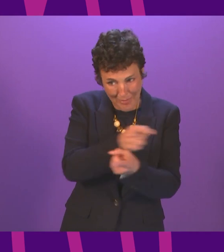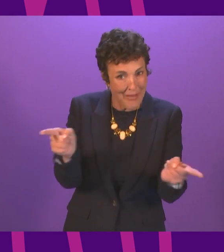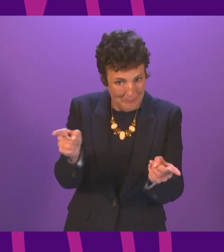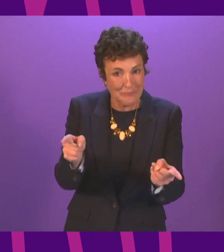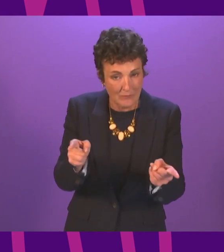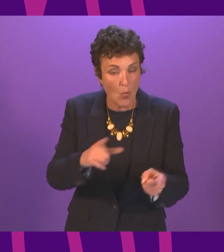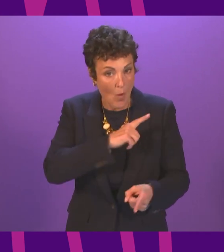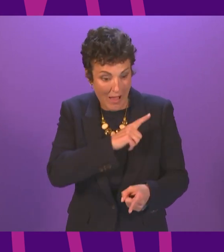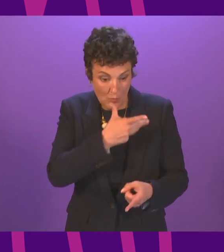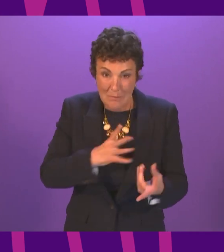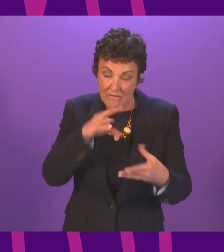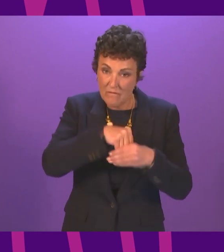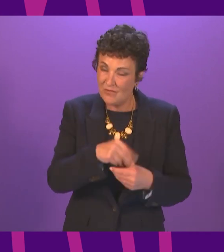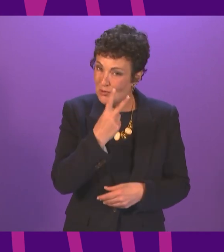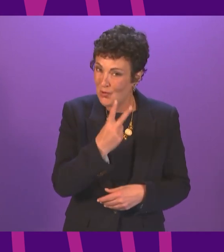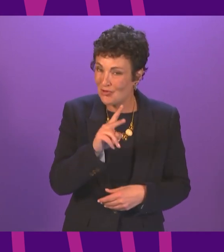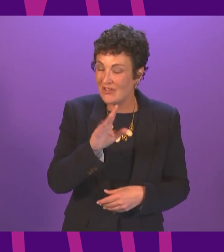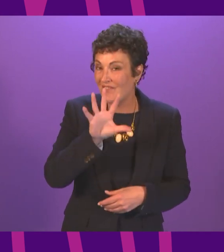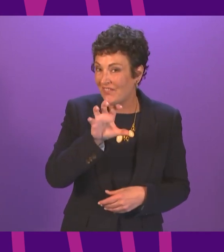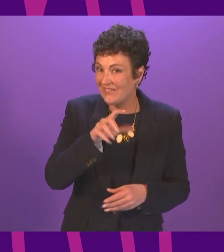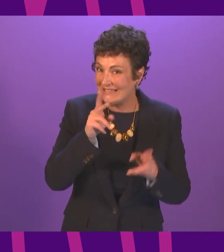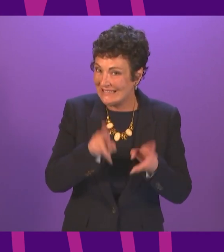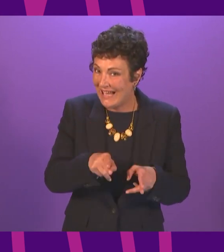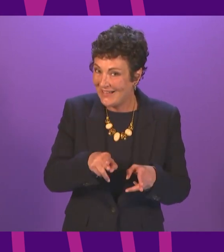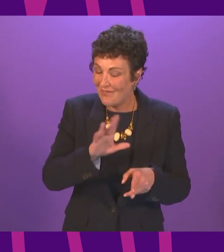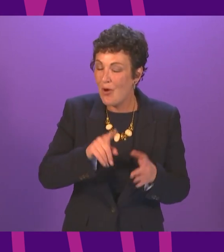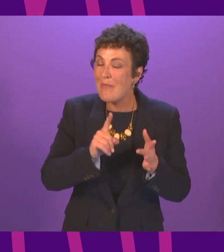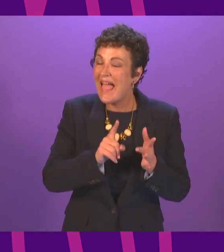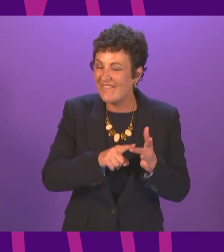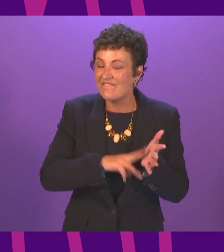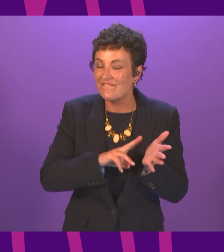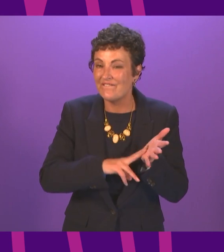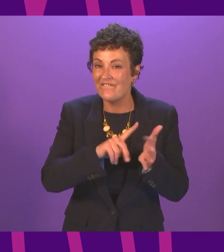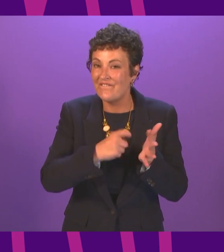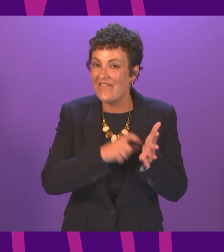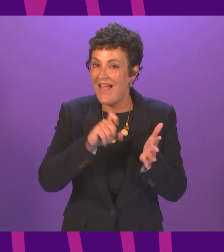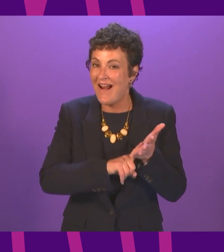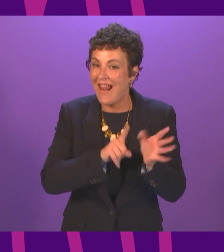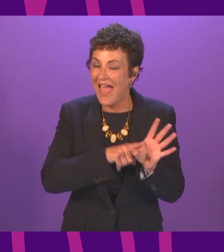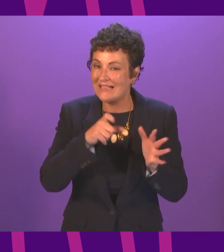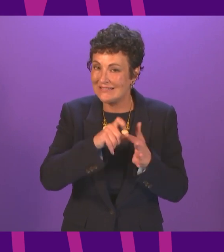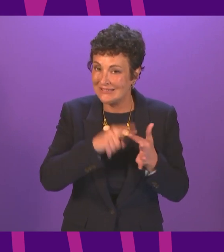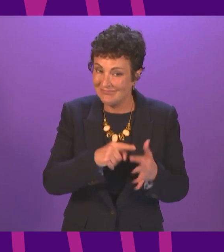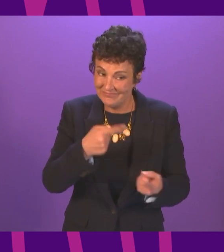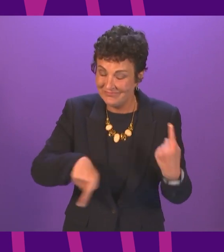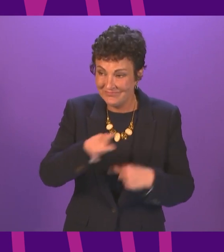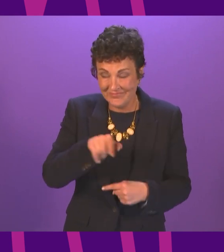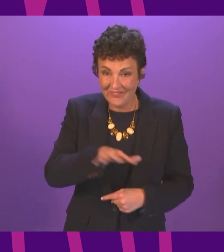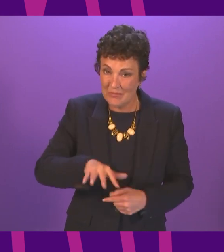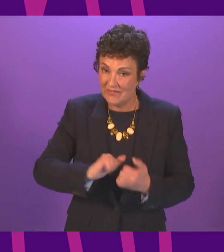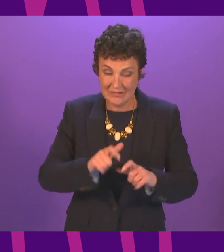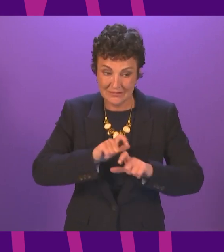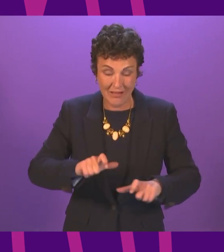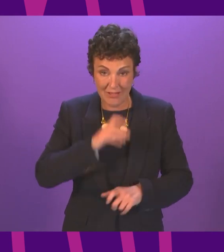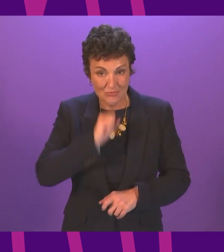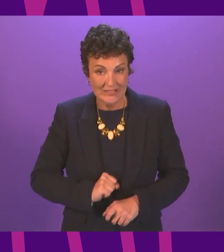involved in 215 deaths in Inverclyde but too many families and friends will still be feeling the loss of their loved ones and in